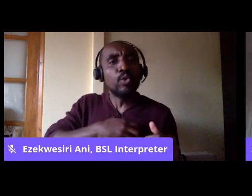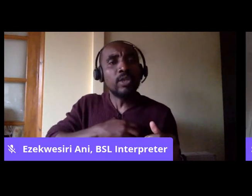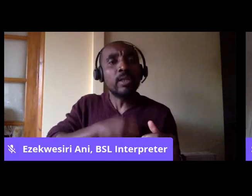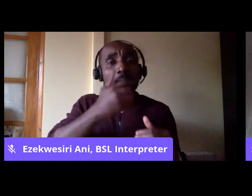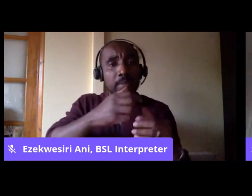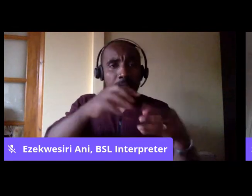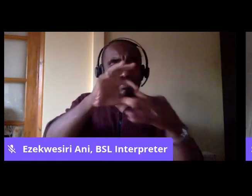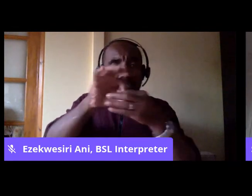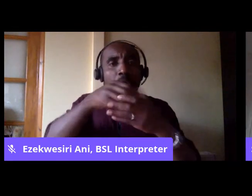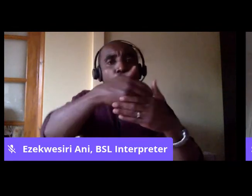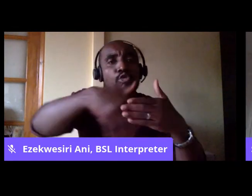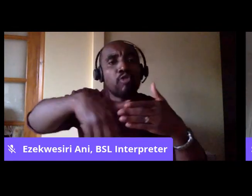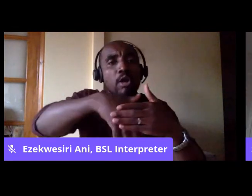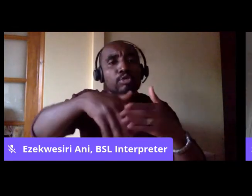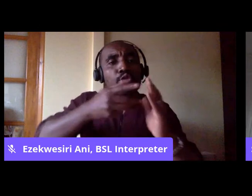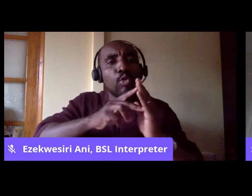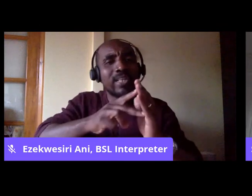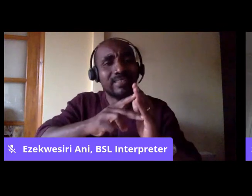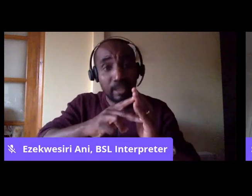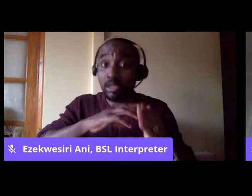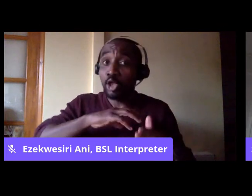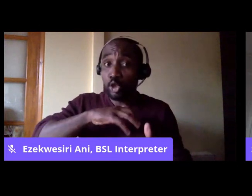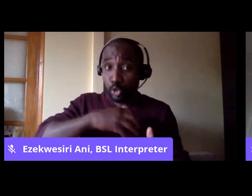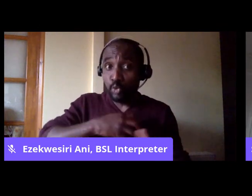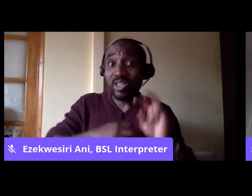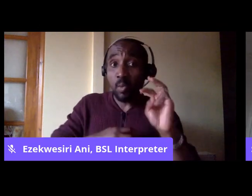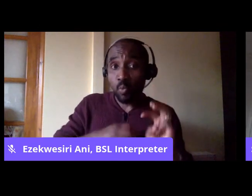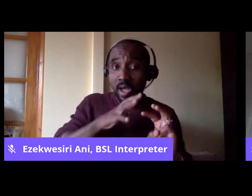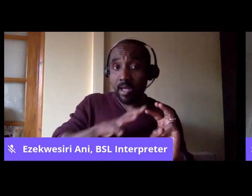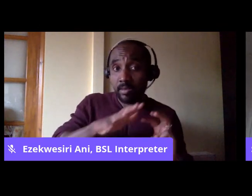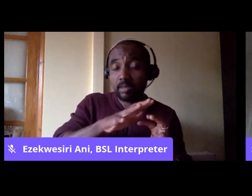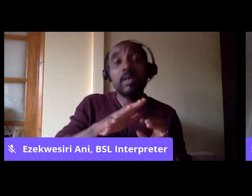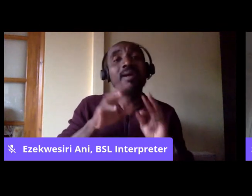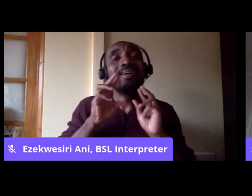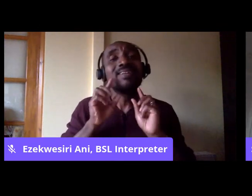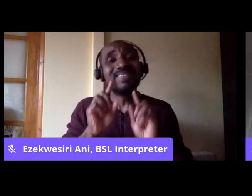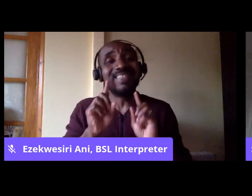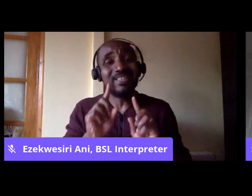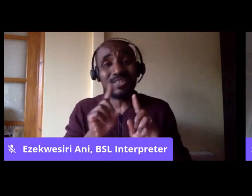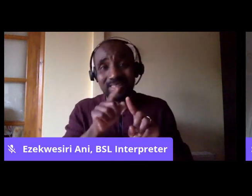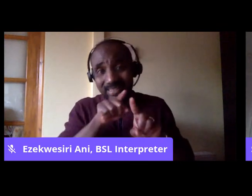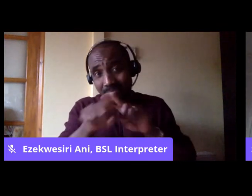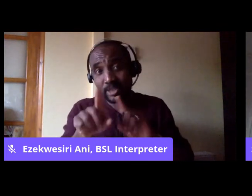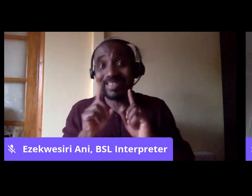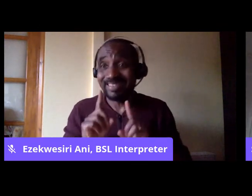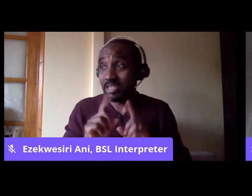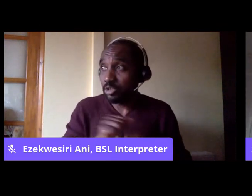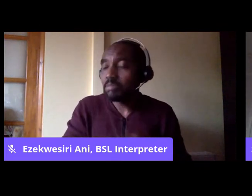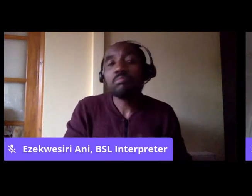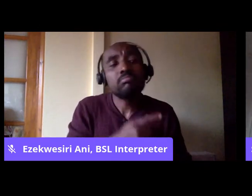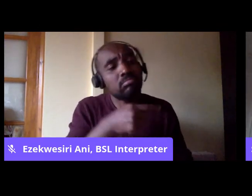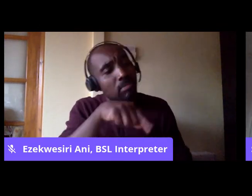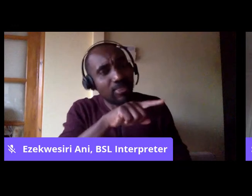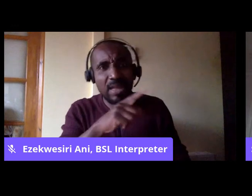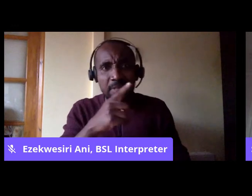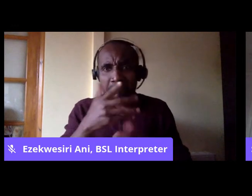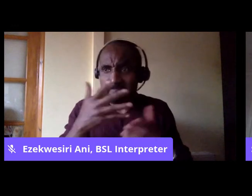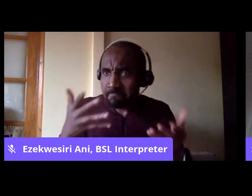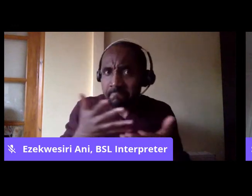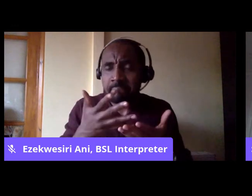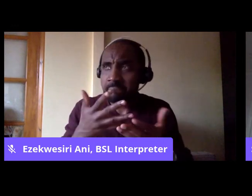organisations. And the unions have really been, the teaching unions in particular schools unions have been pushing for this to happen.